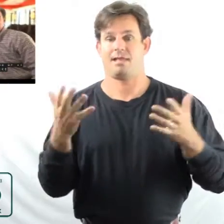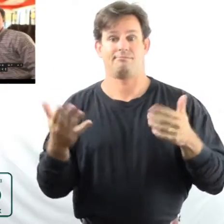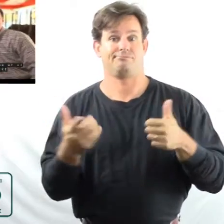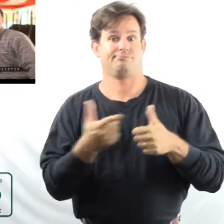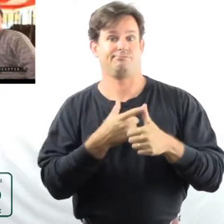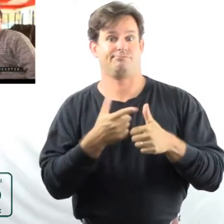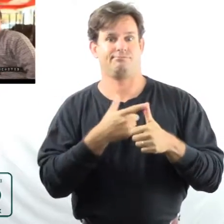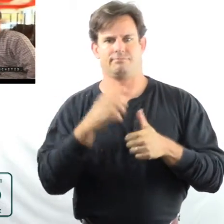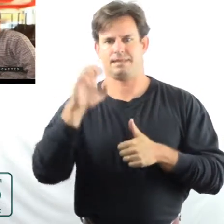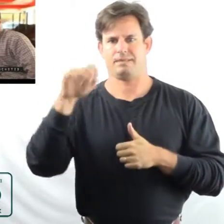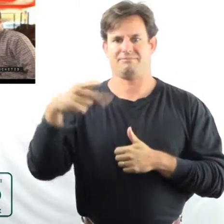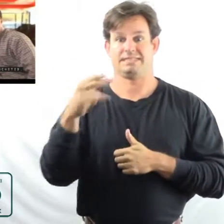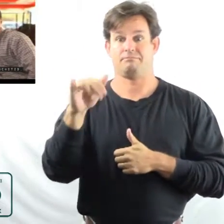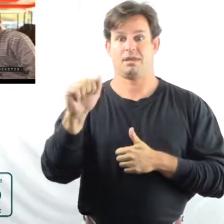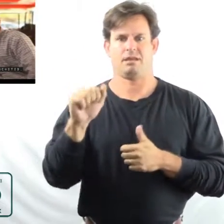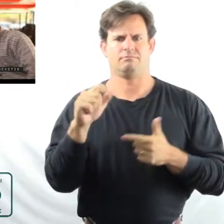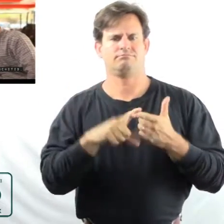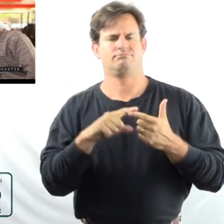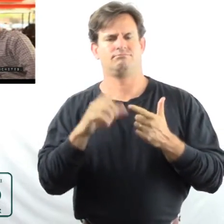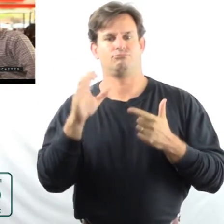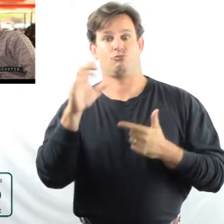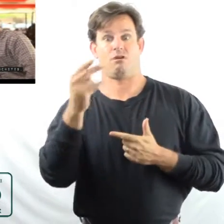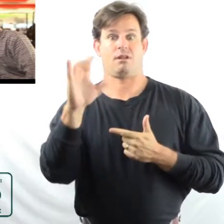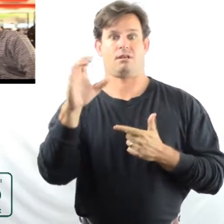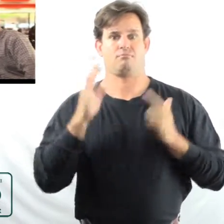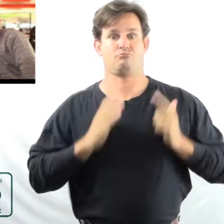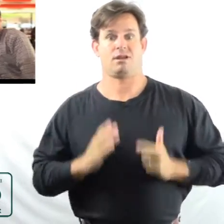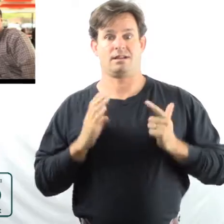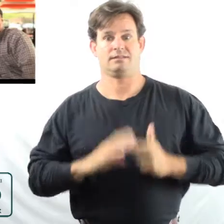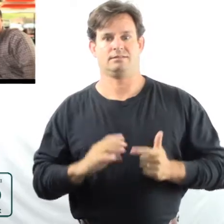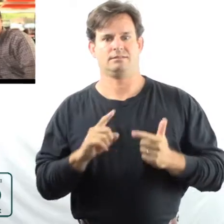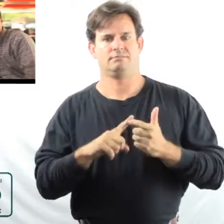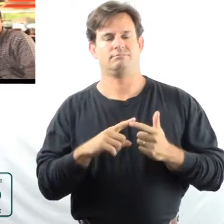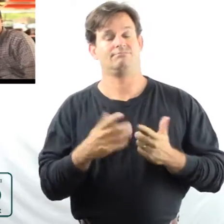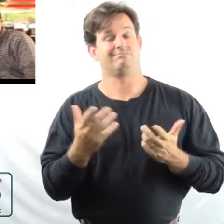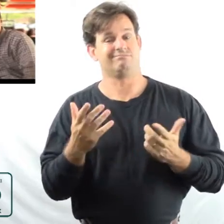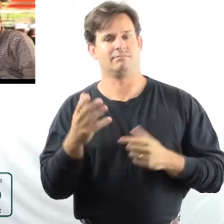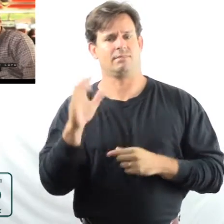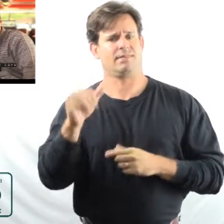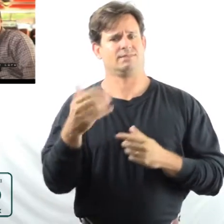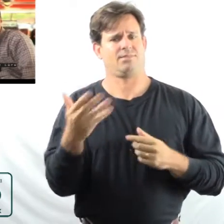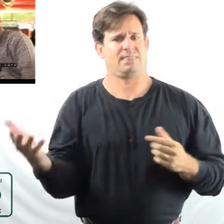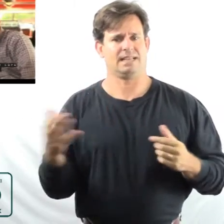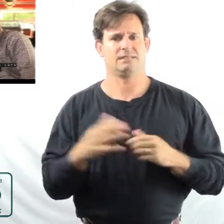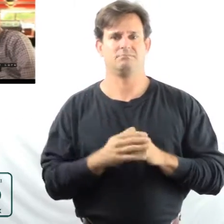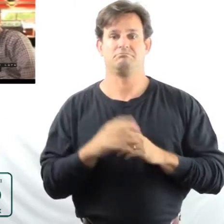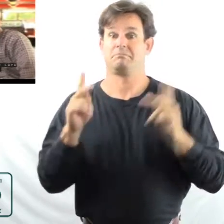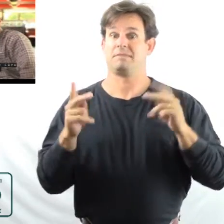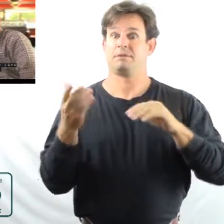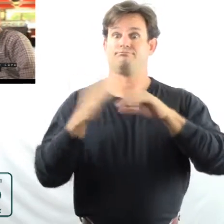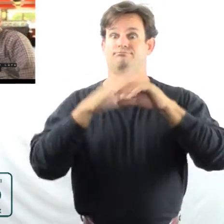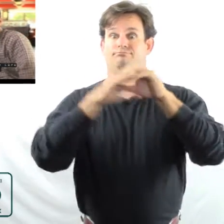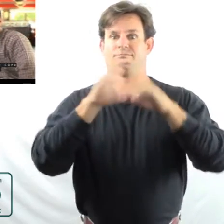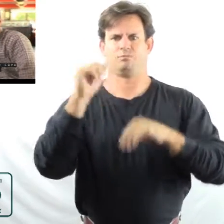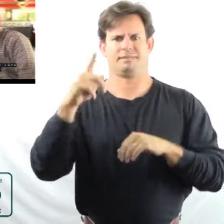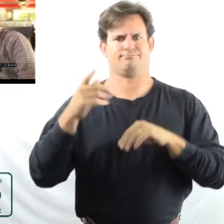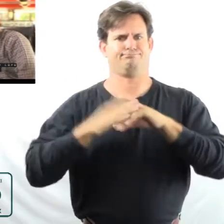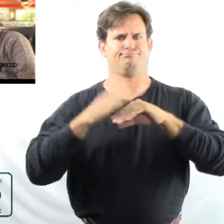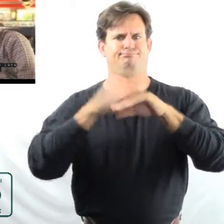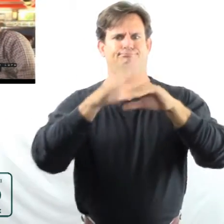emphysema or chronic bronchitis. Now here's the thing. The number of people with COPD is increasing every year.